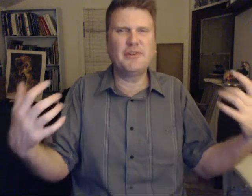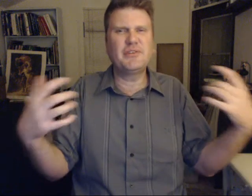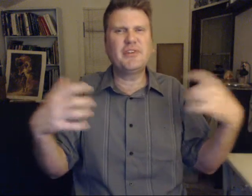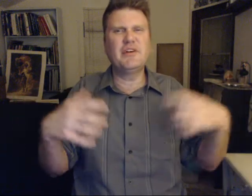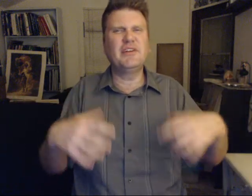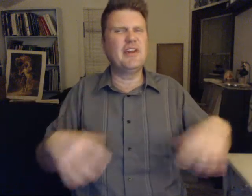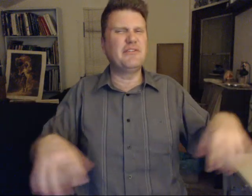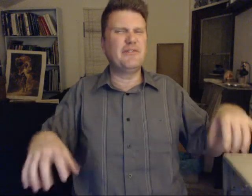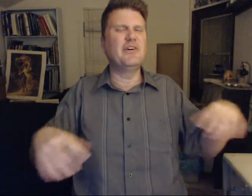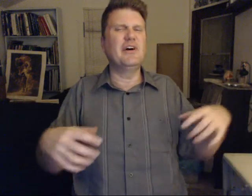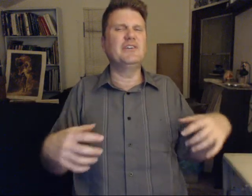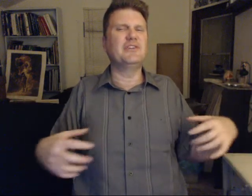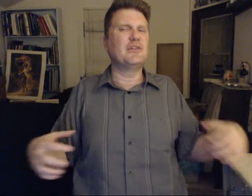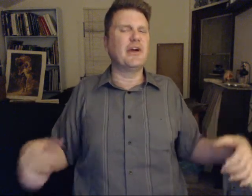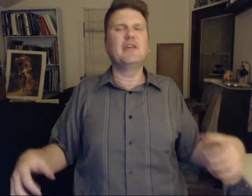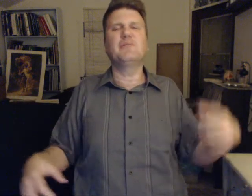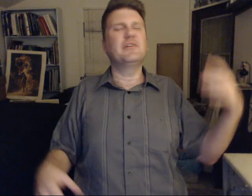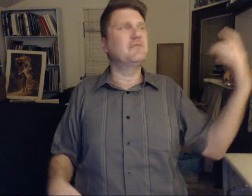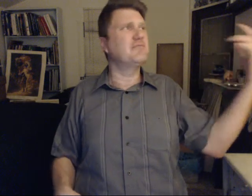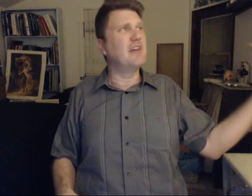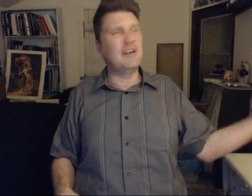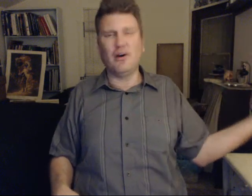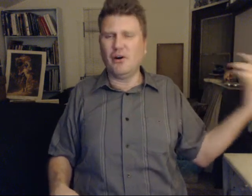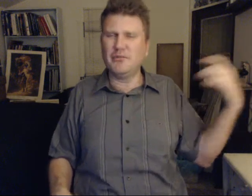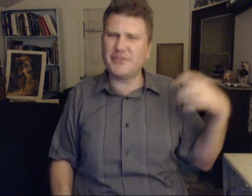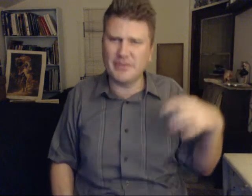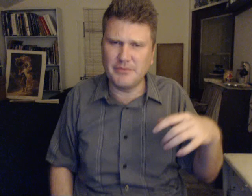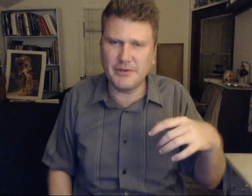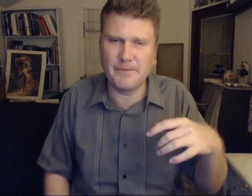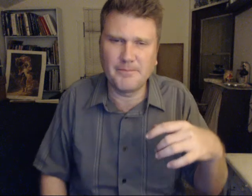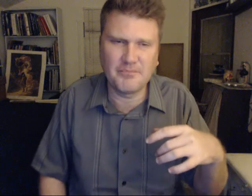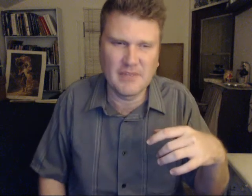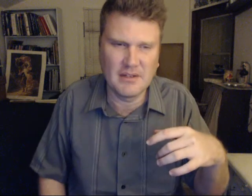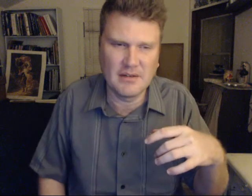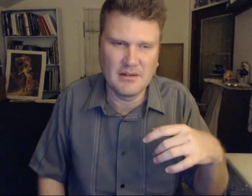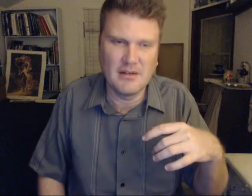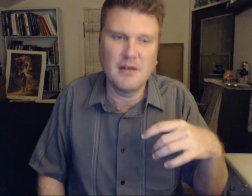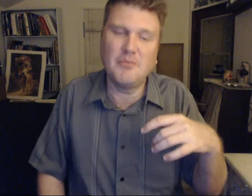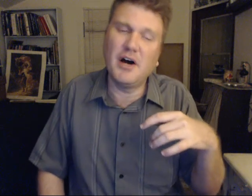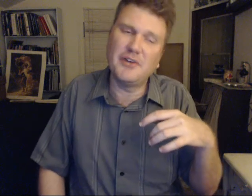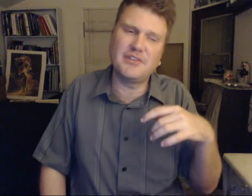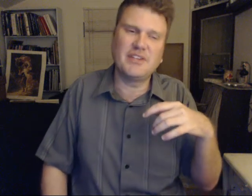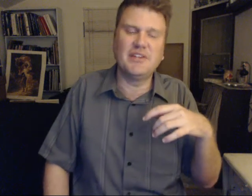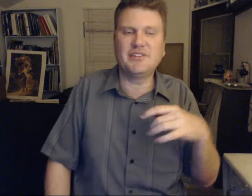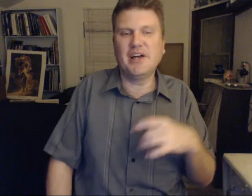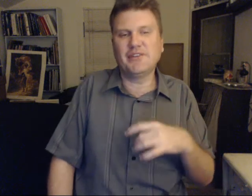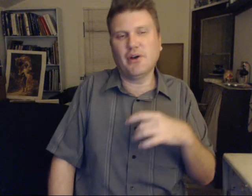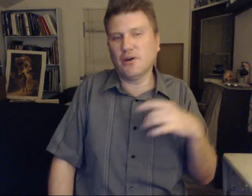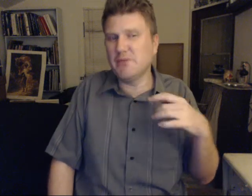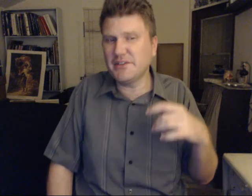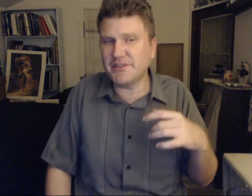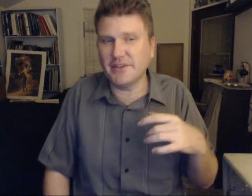see it, they feel it is degrading, but not all, but some do. But understand the tests are immense there.